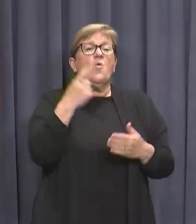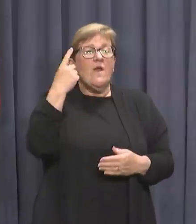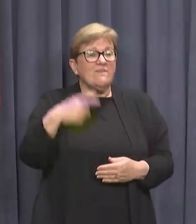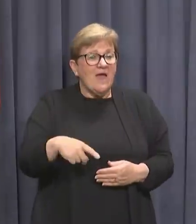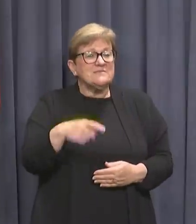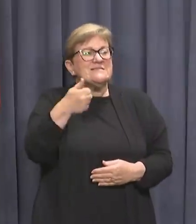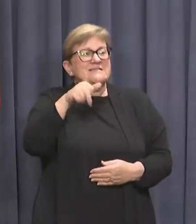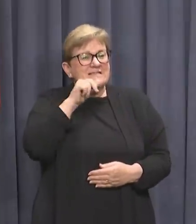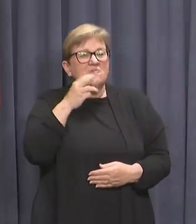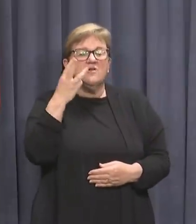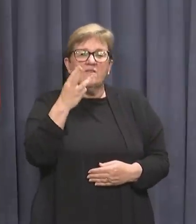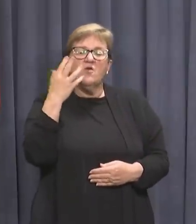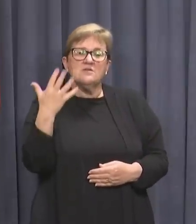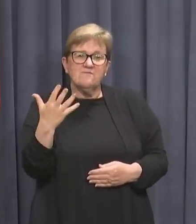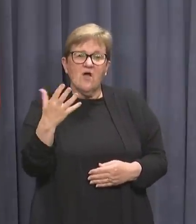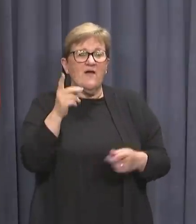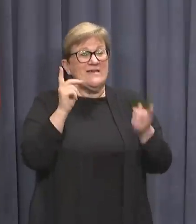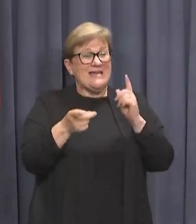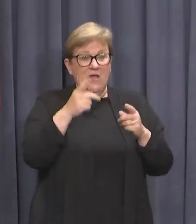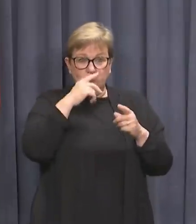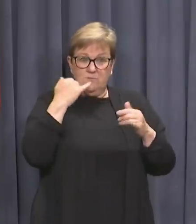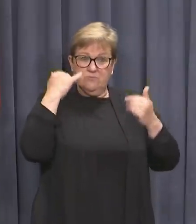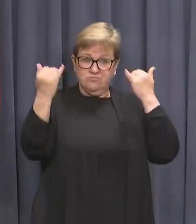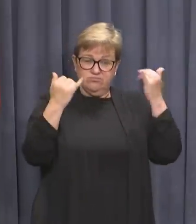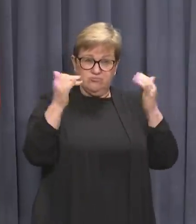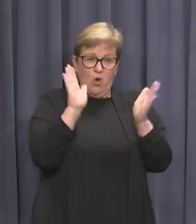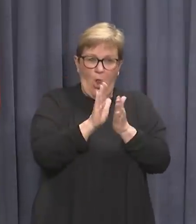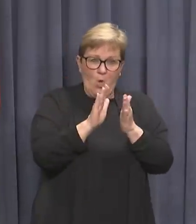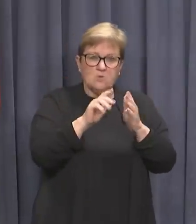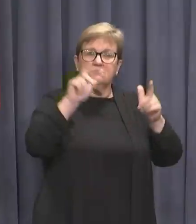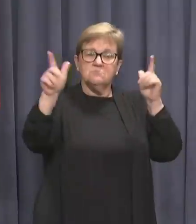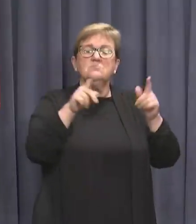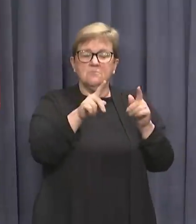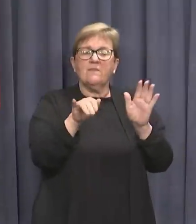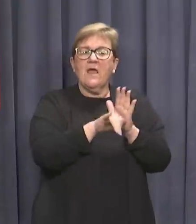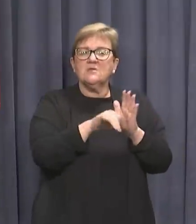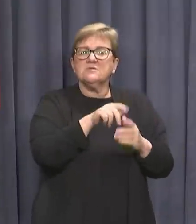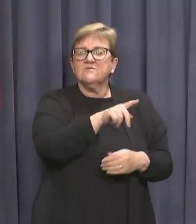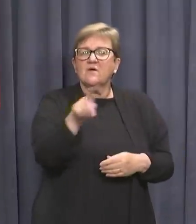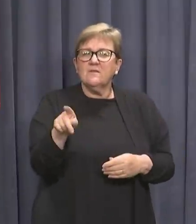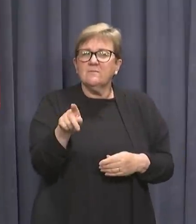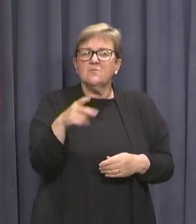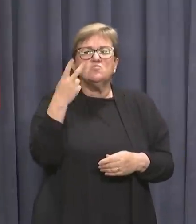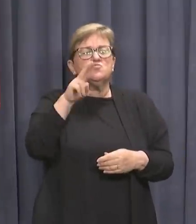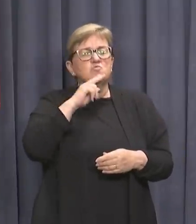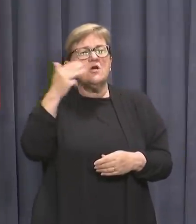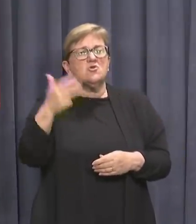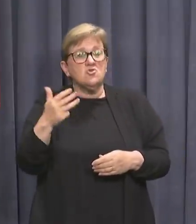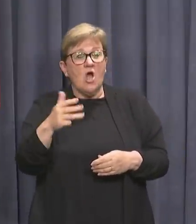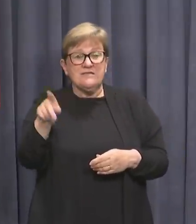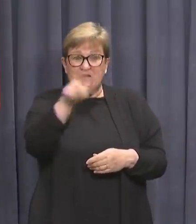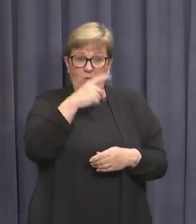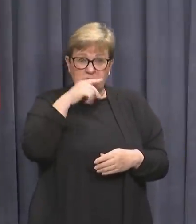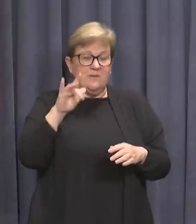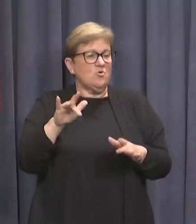1,635 casual contacts have now been identified with 219 yet to be